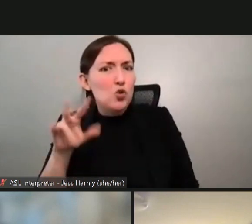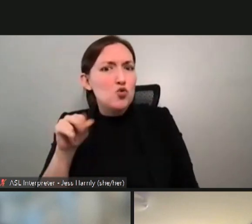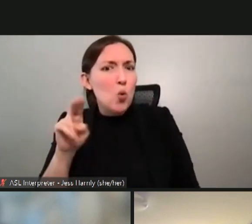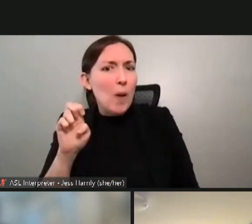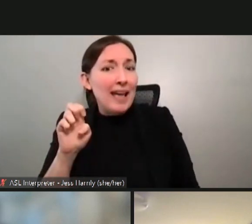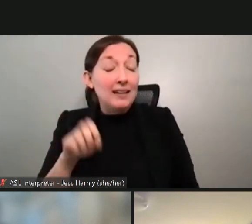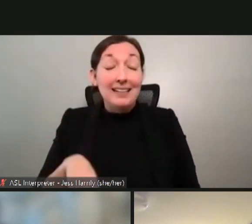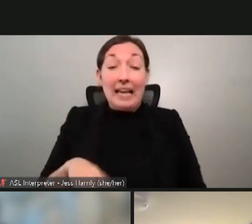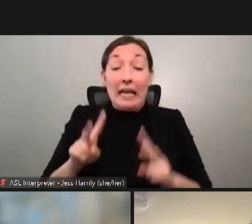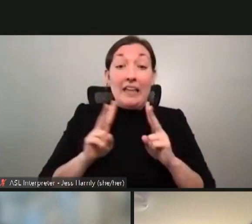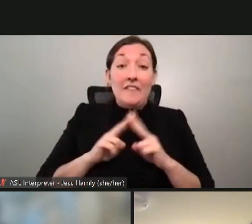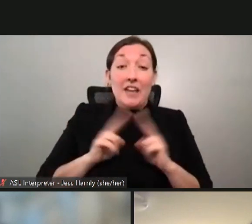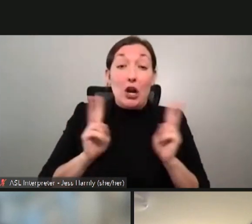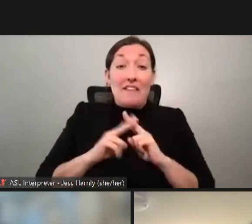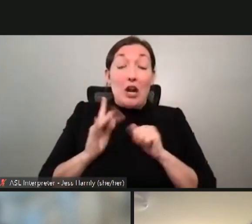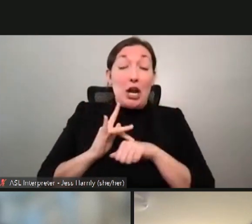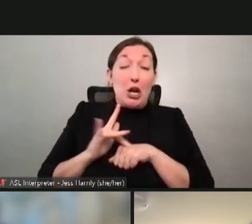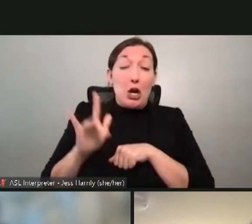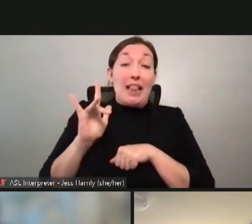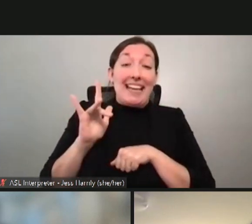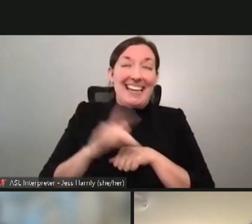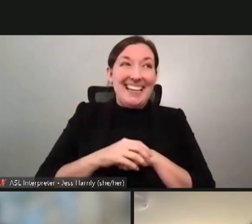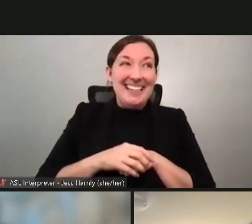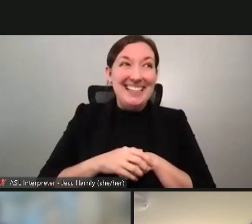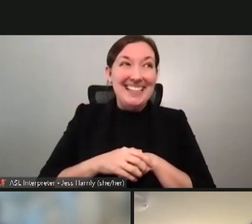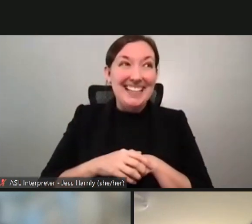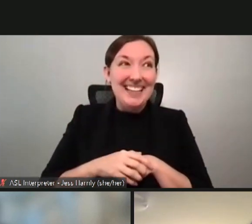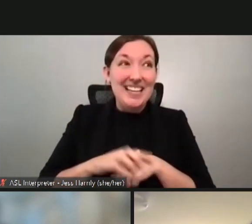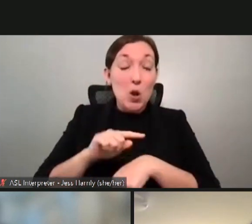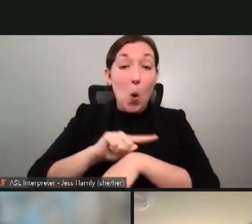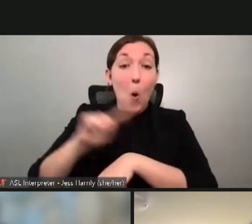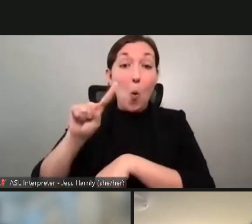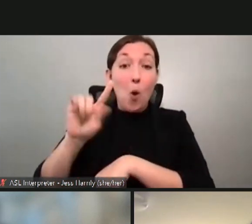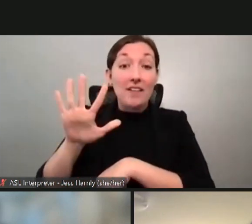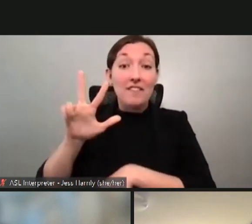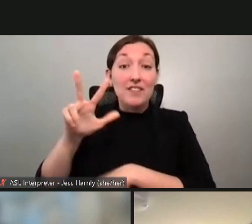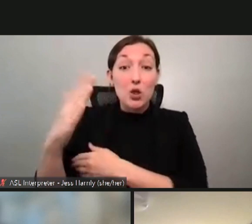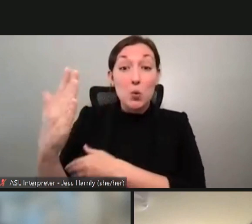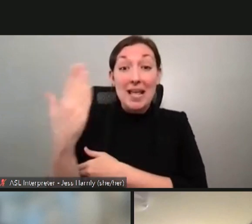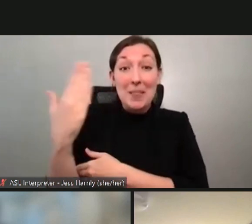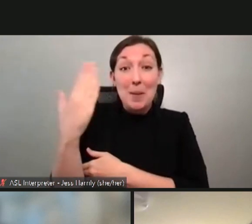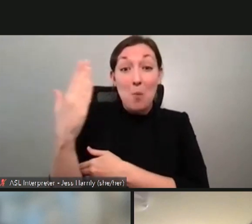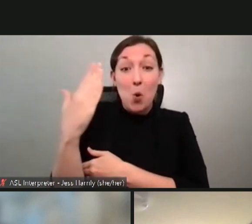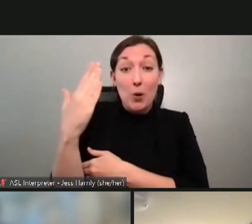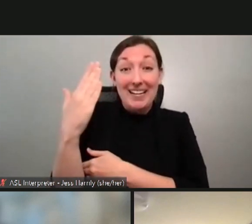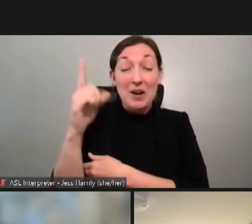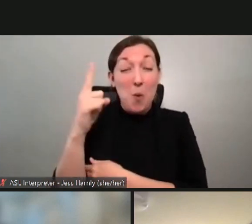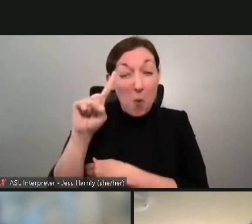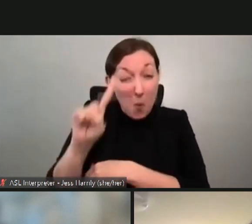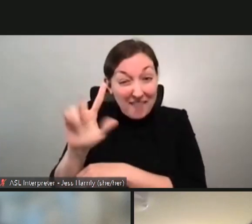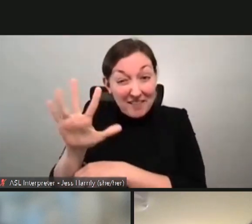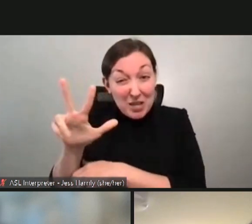Very, very early. It's 1.53 a.m. in Sydney, Australia.